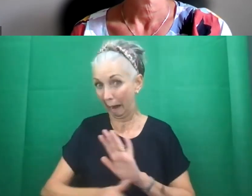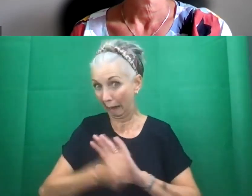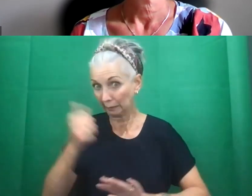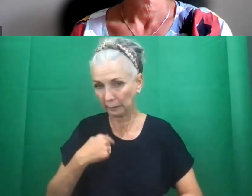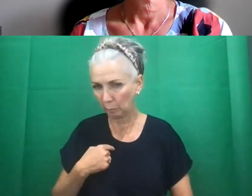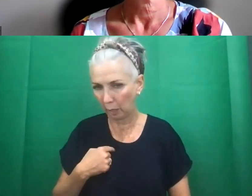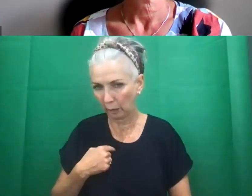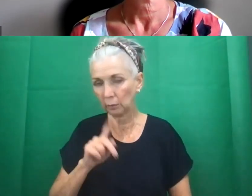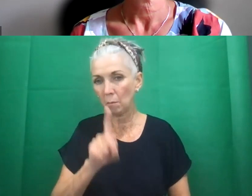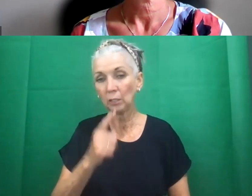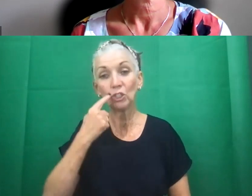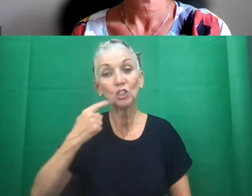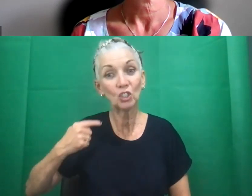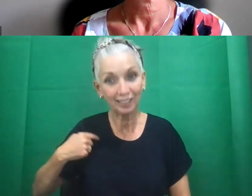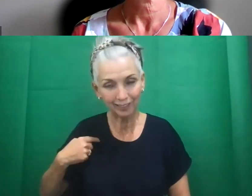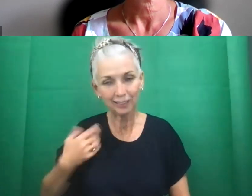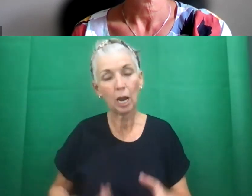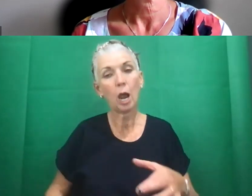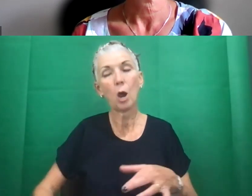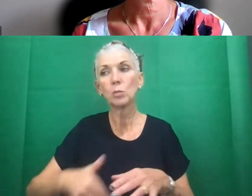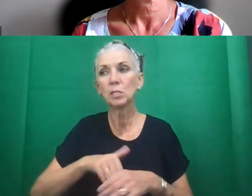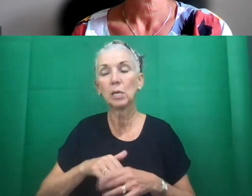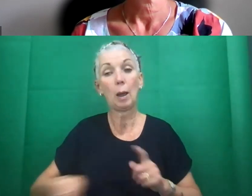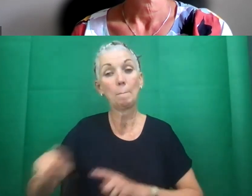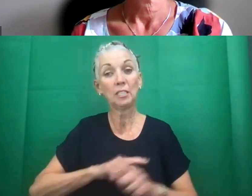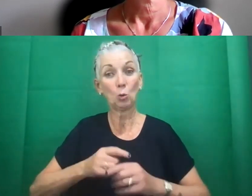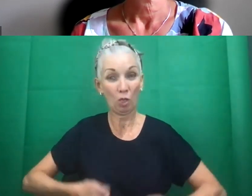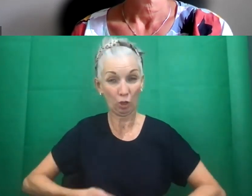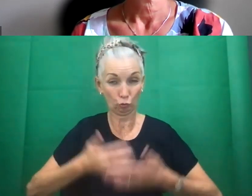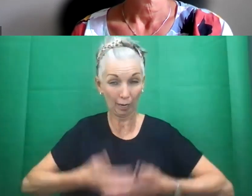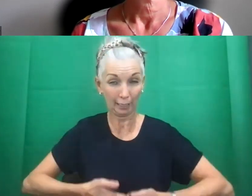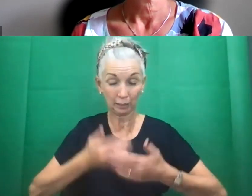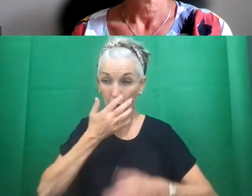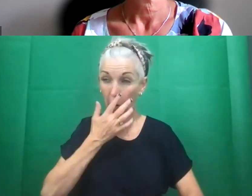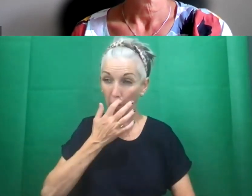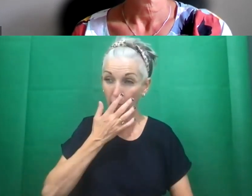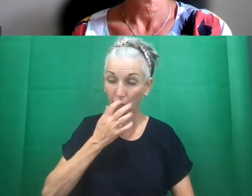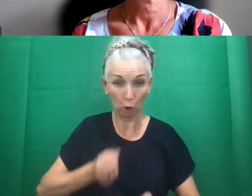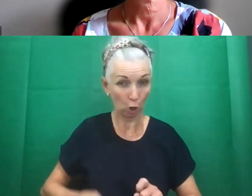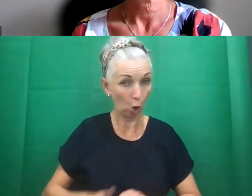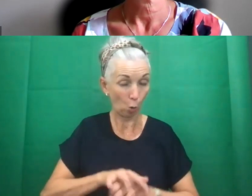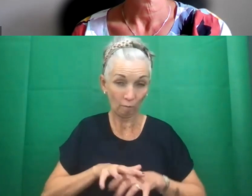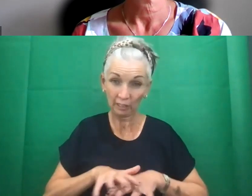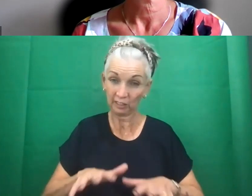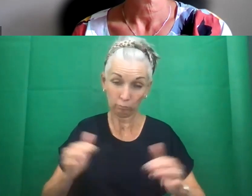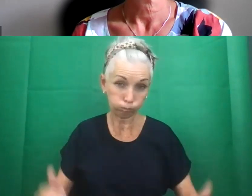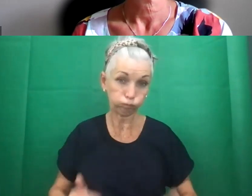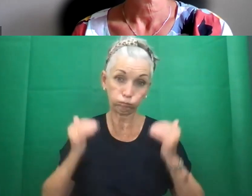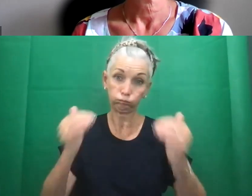the rate of COVID has exponentially jumped over the last few weeks. And it is a